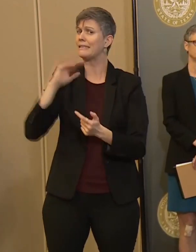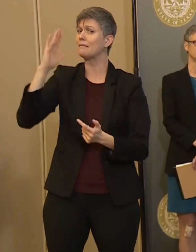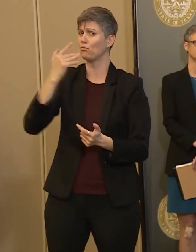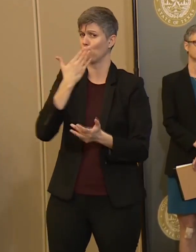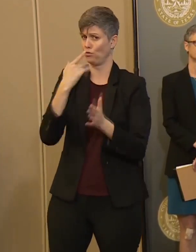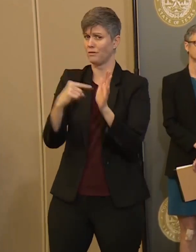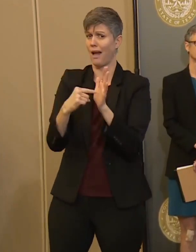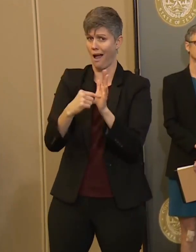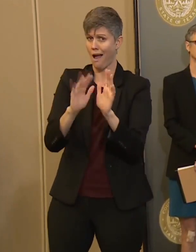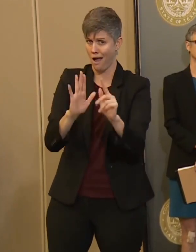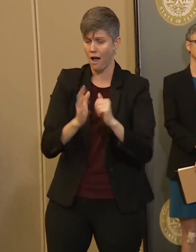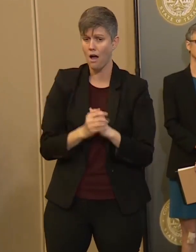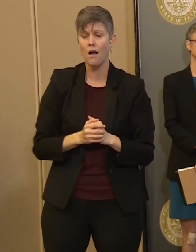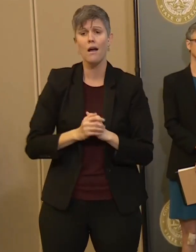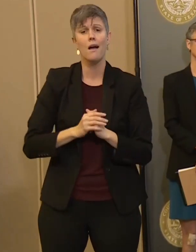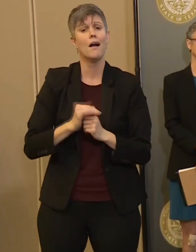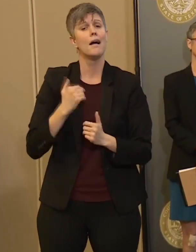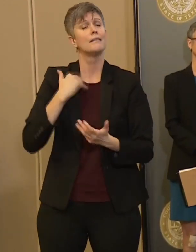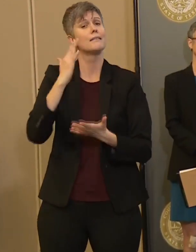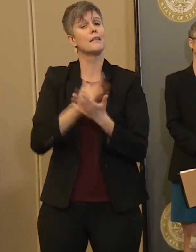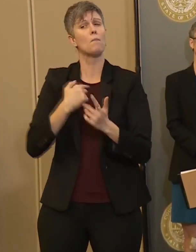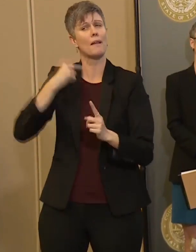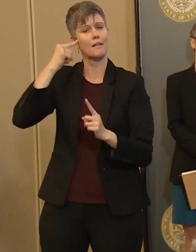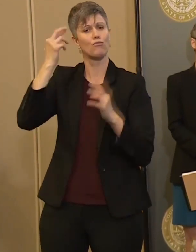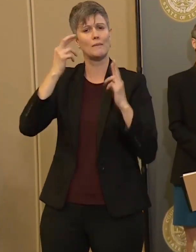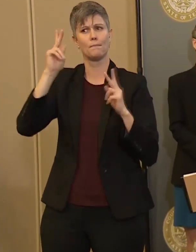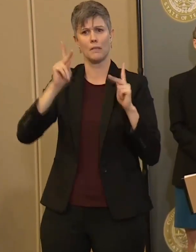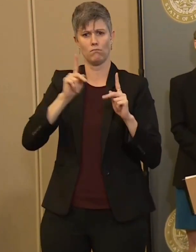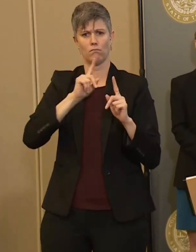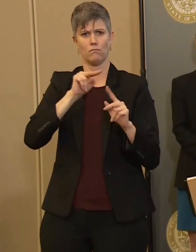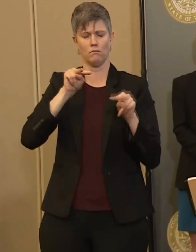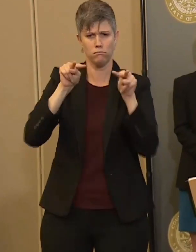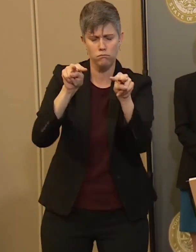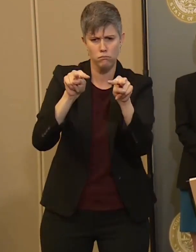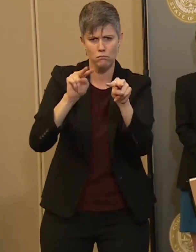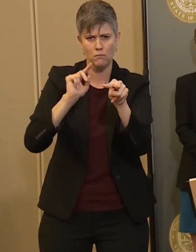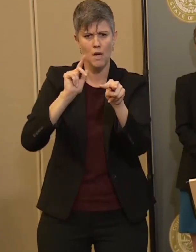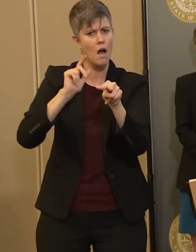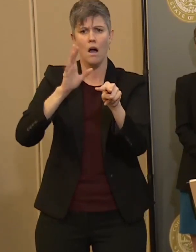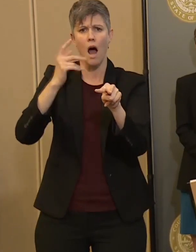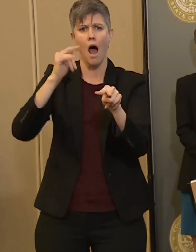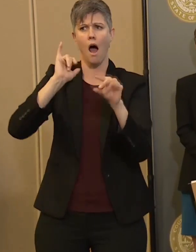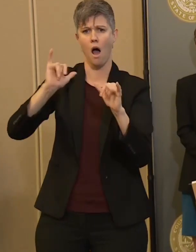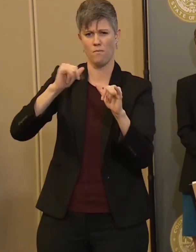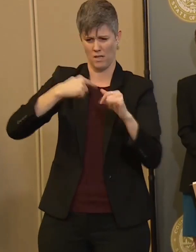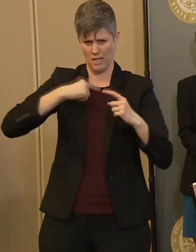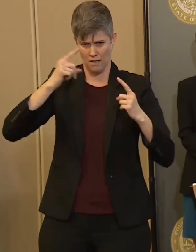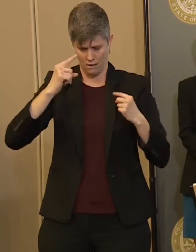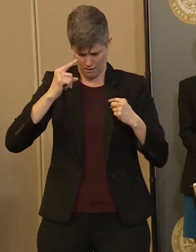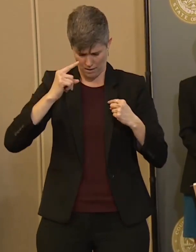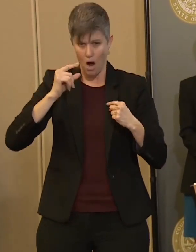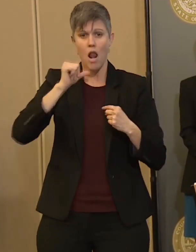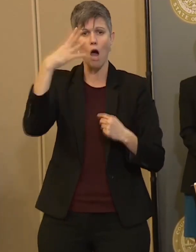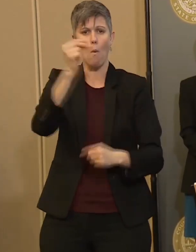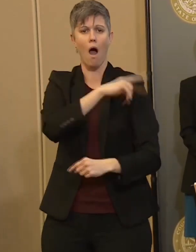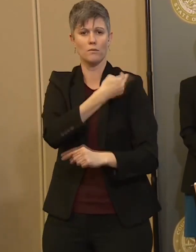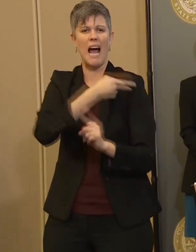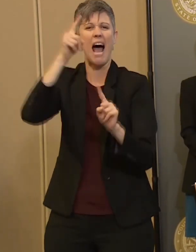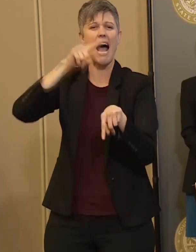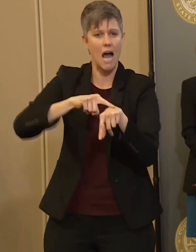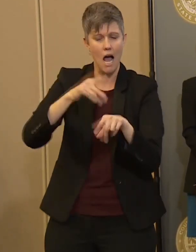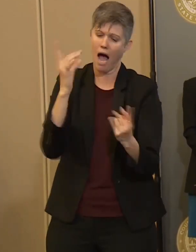some of this has to do with, with people heeding the warning of not only going to the hospital if you really need to go to the hospital. Uh, but it's also, uh,